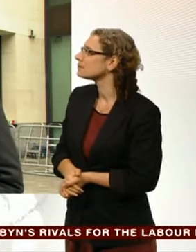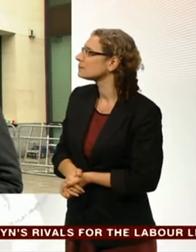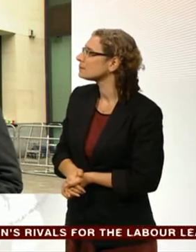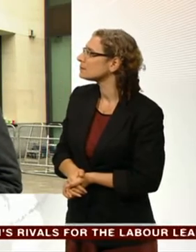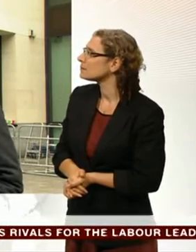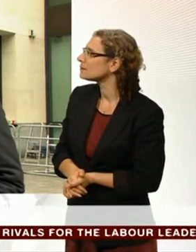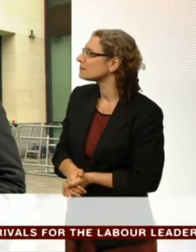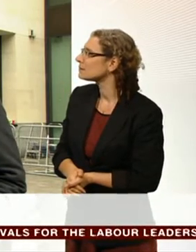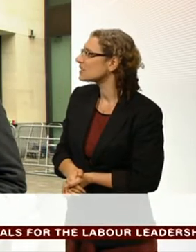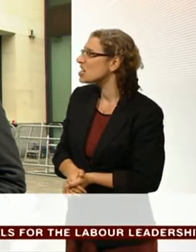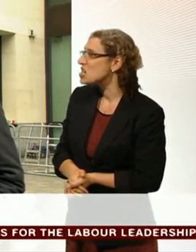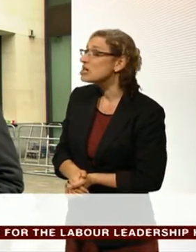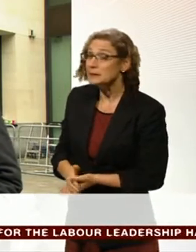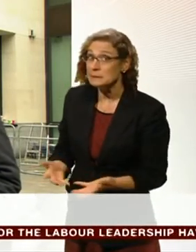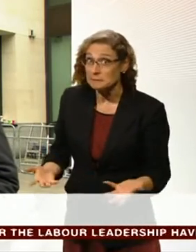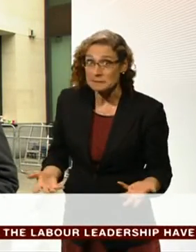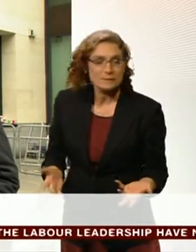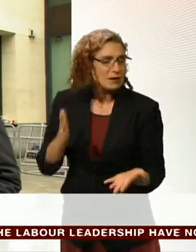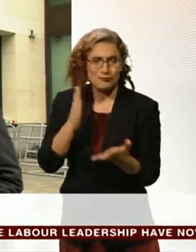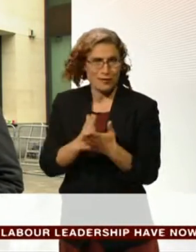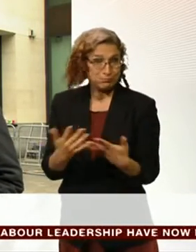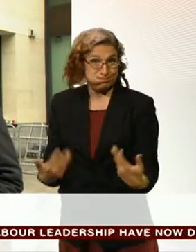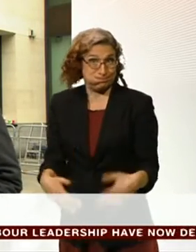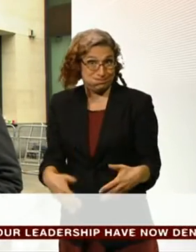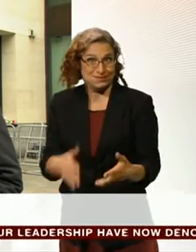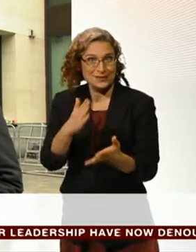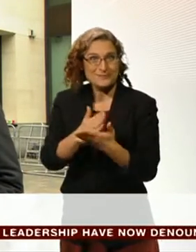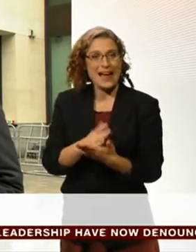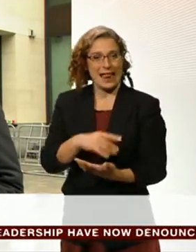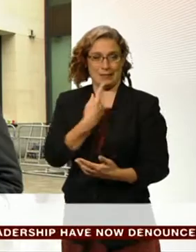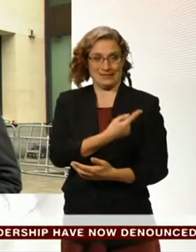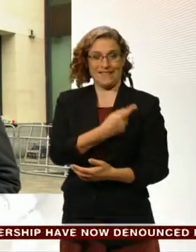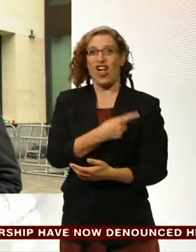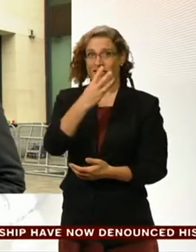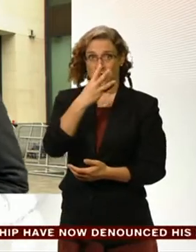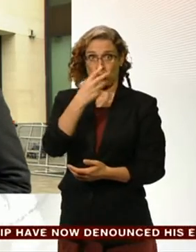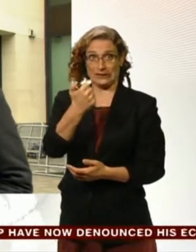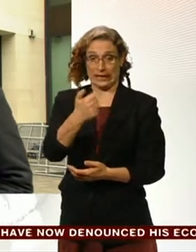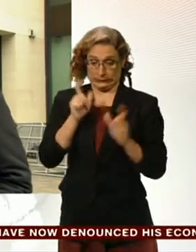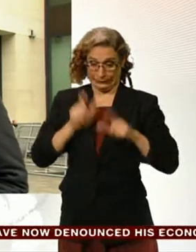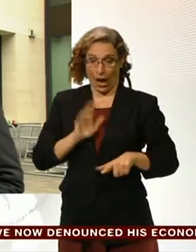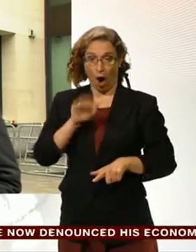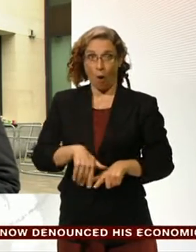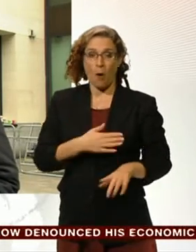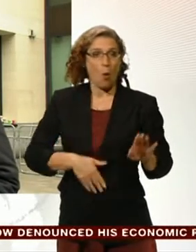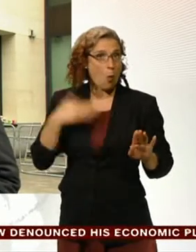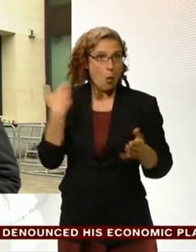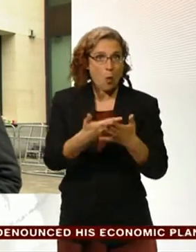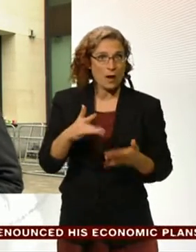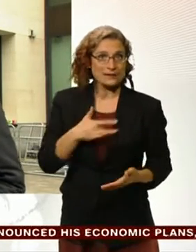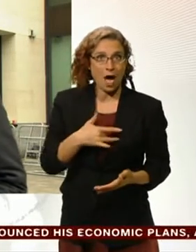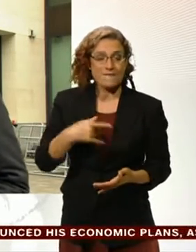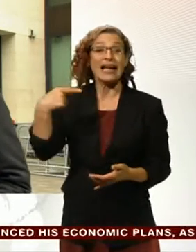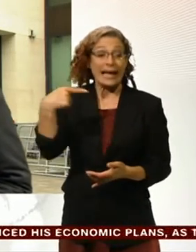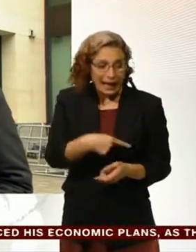Well, mentioned some of the details already. It's the most phenomenal story. A 36-year-old man who's never left home, who's accused of causing a